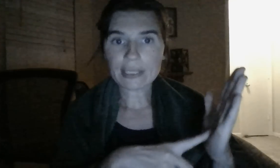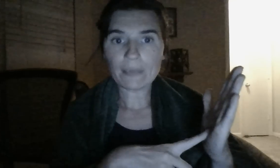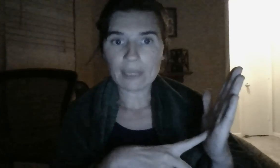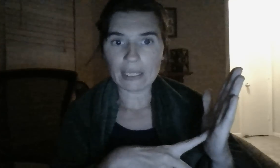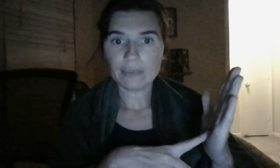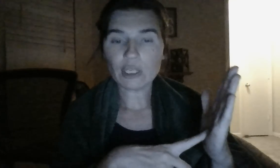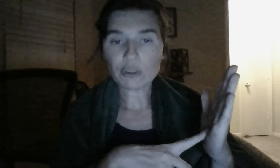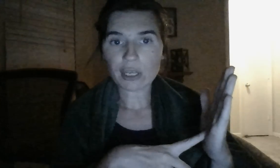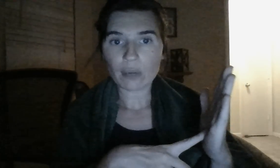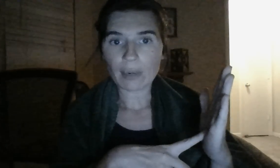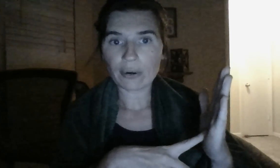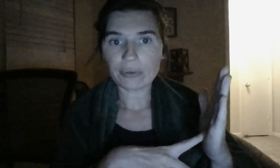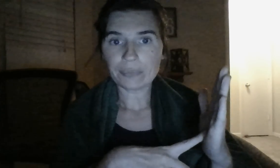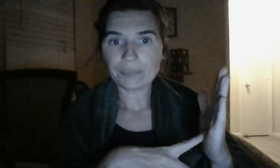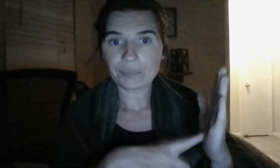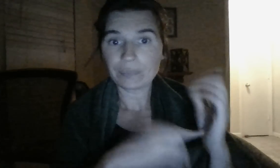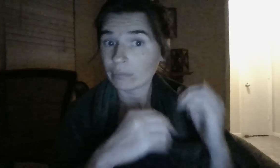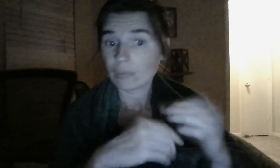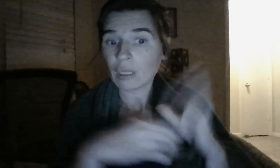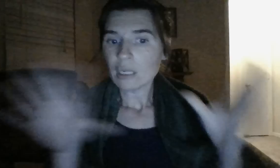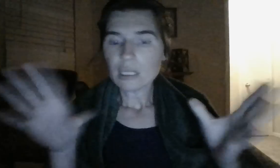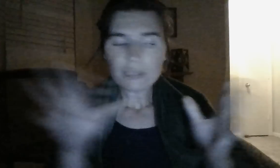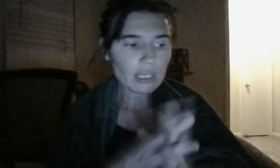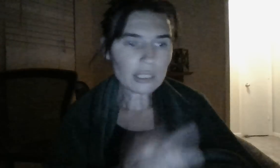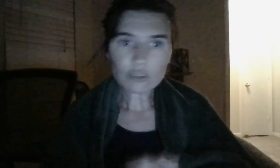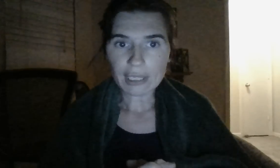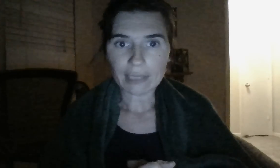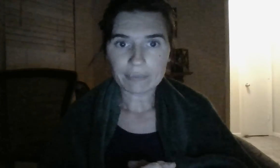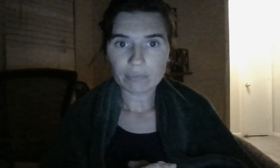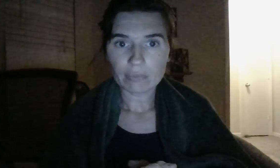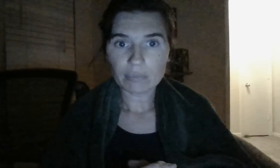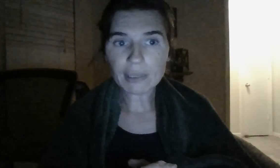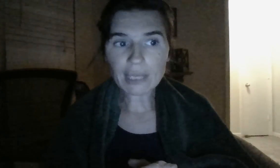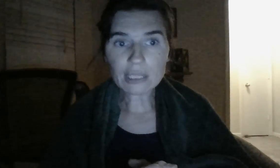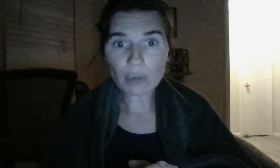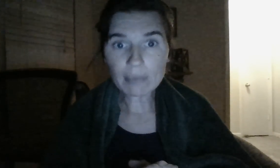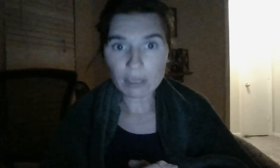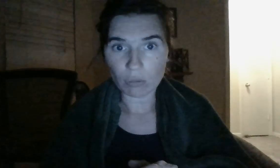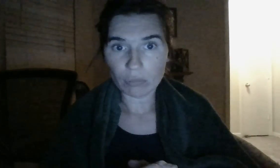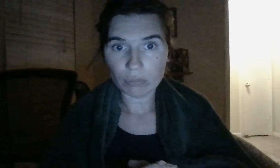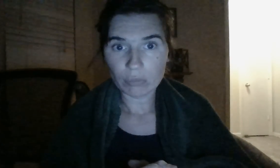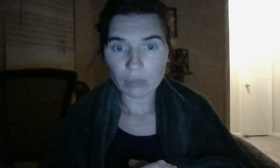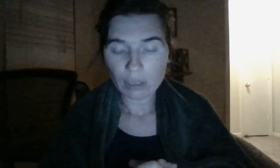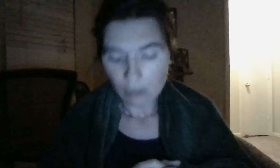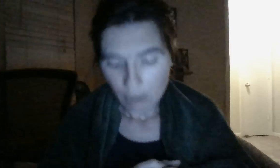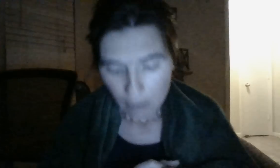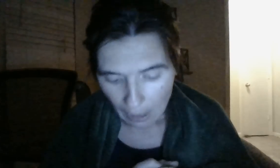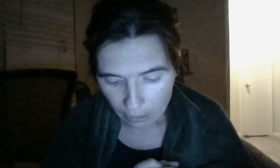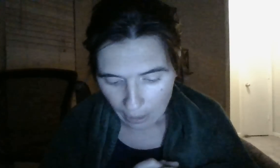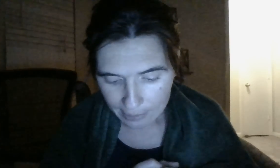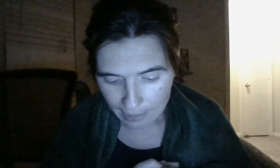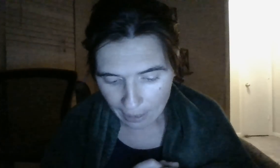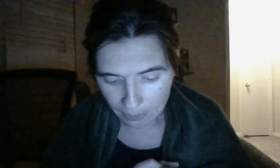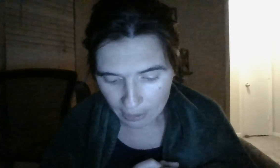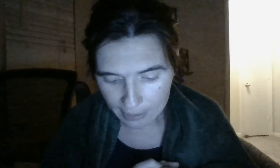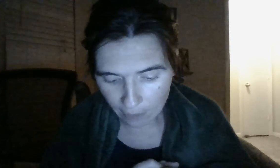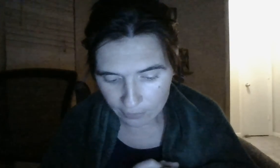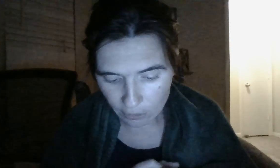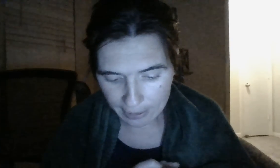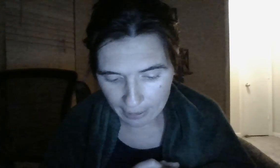this company years ago, I heard. It's very interesting, but that's criminal. A light-side police officer is